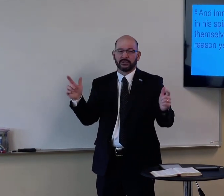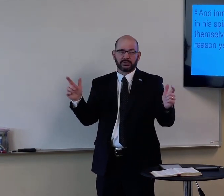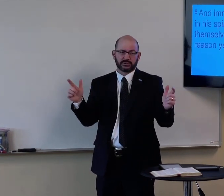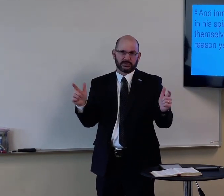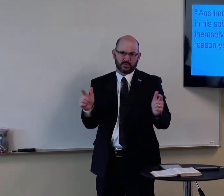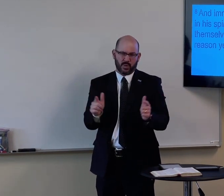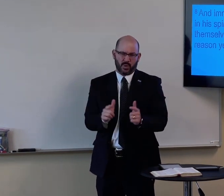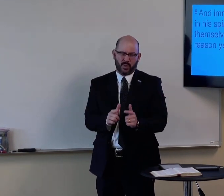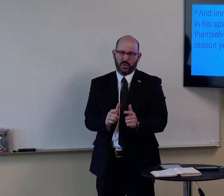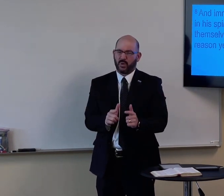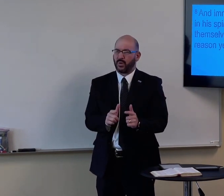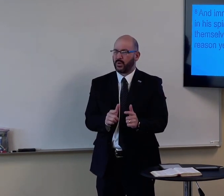is it small?